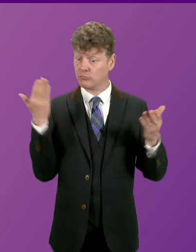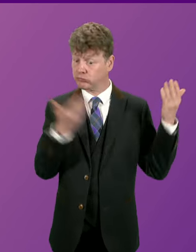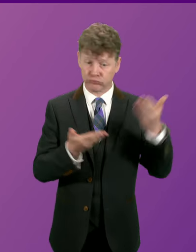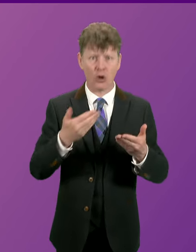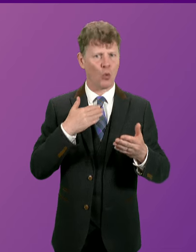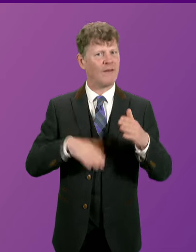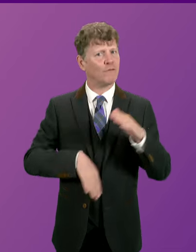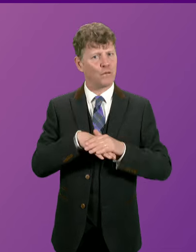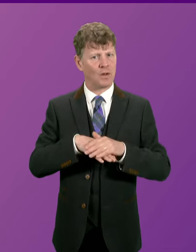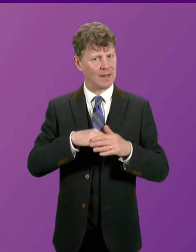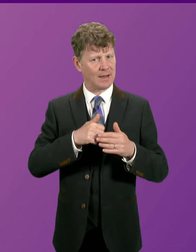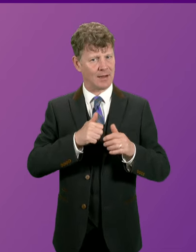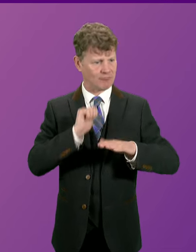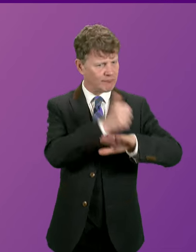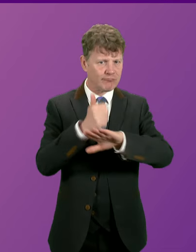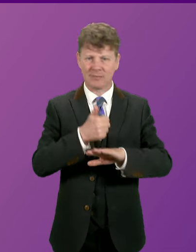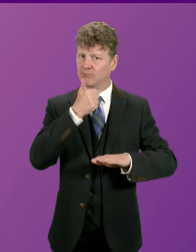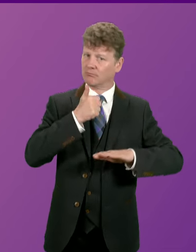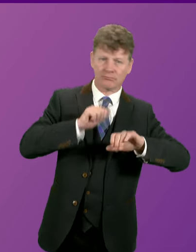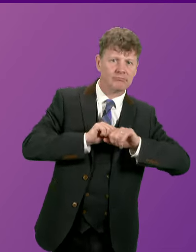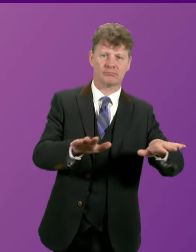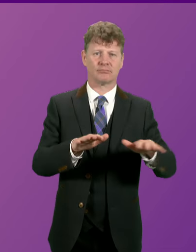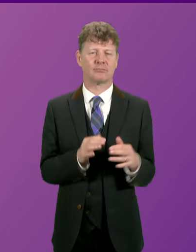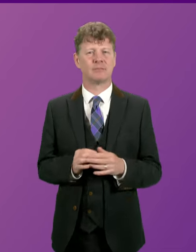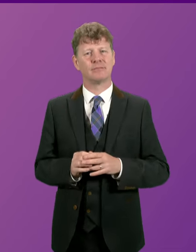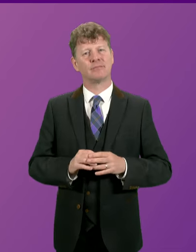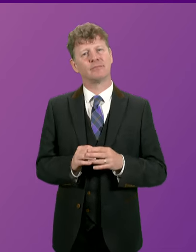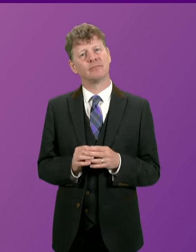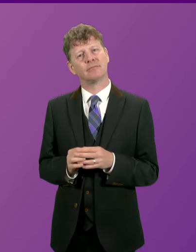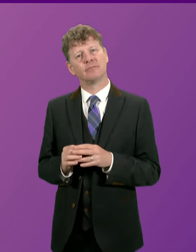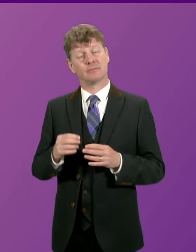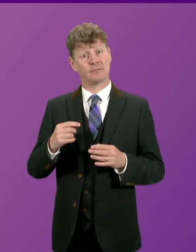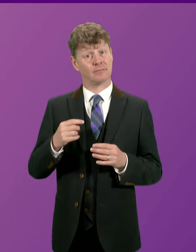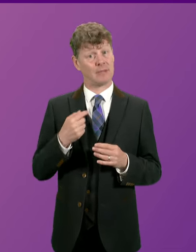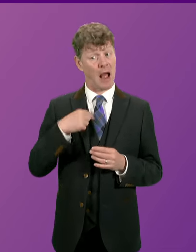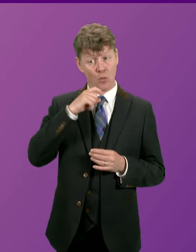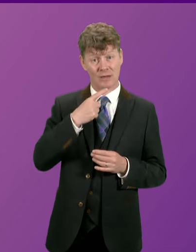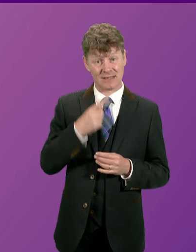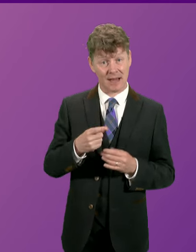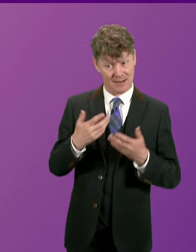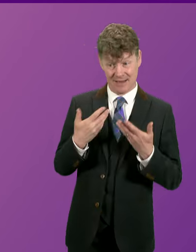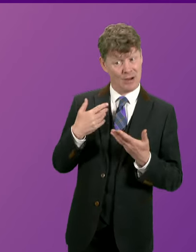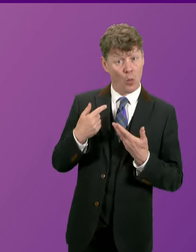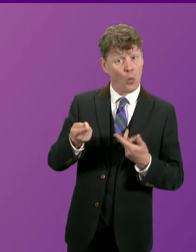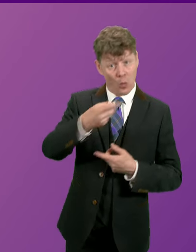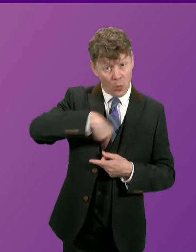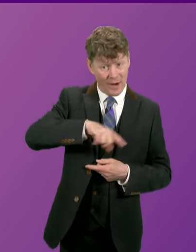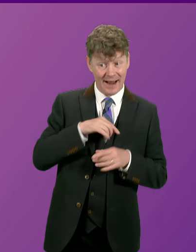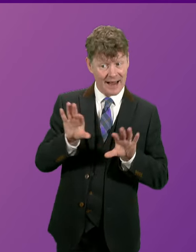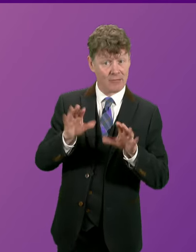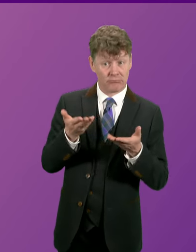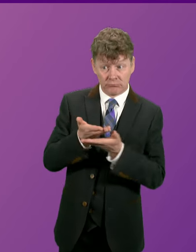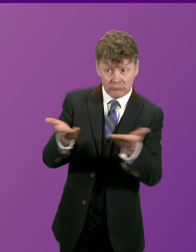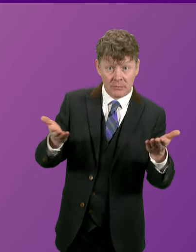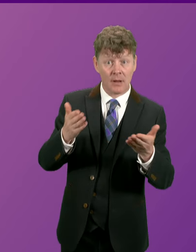deployed. What I would say is that there is an invitation to public bodies to come forward with the